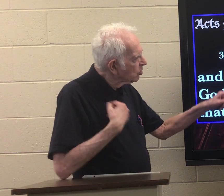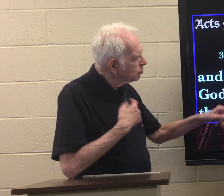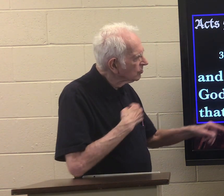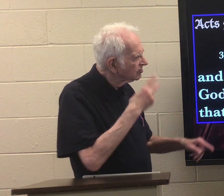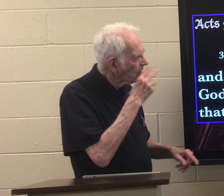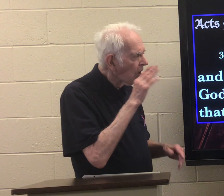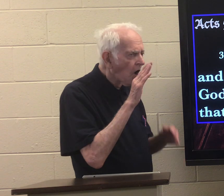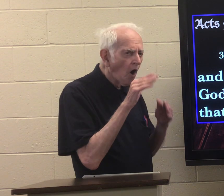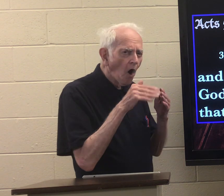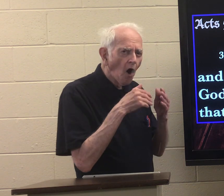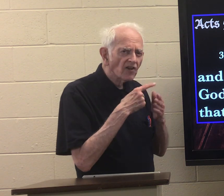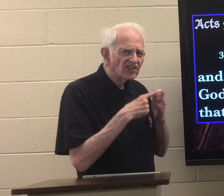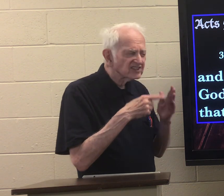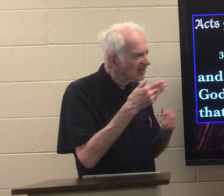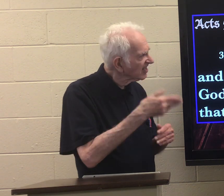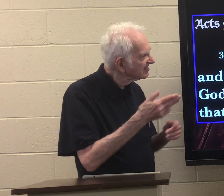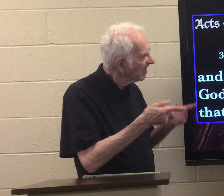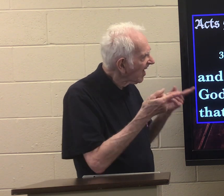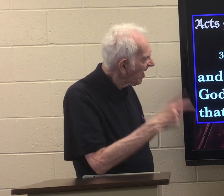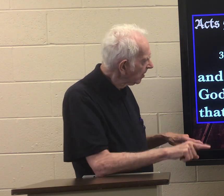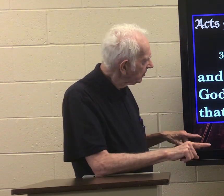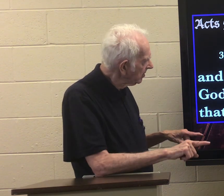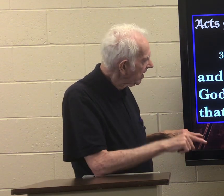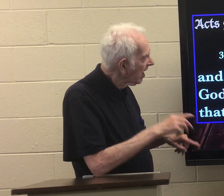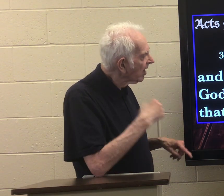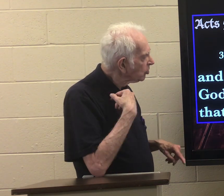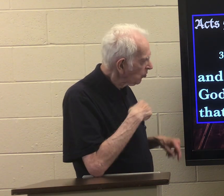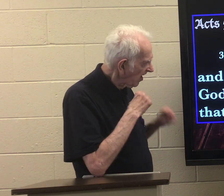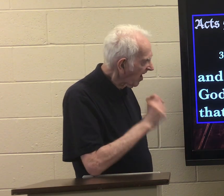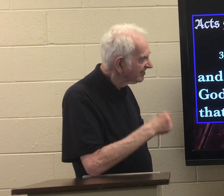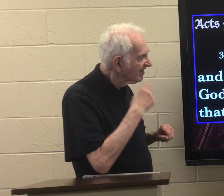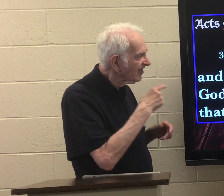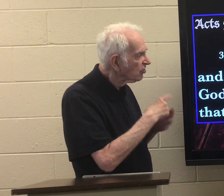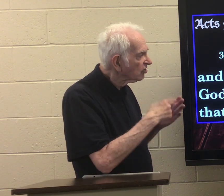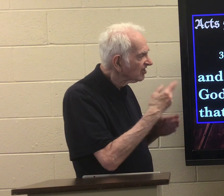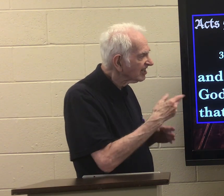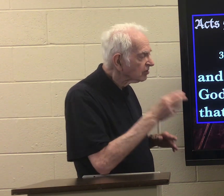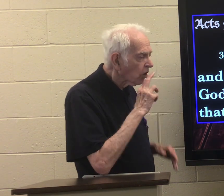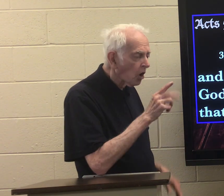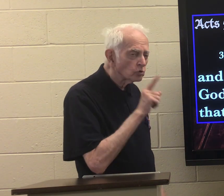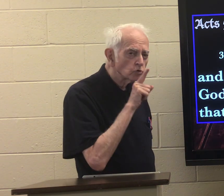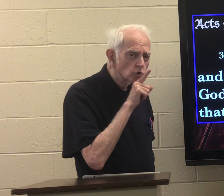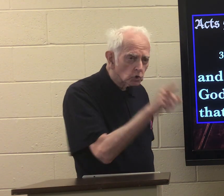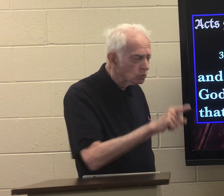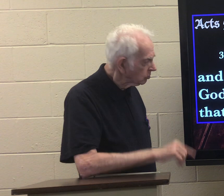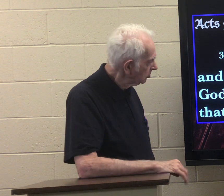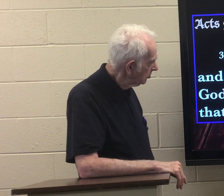we saw all these things happen and we can say these things are true